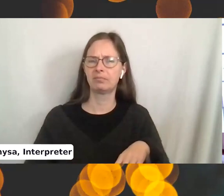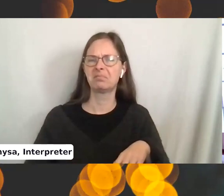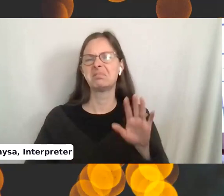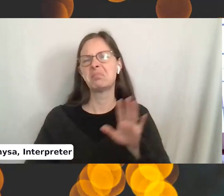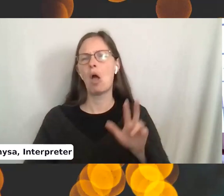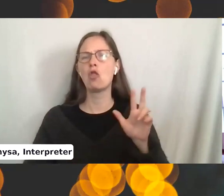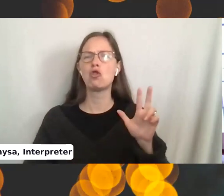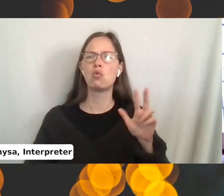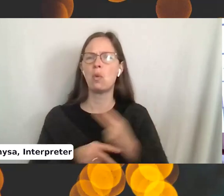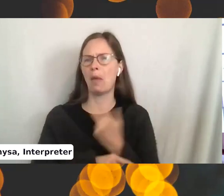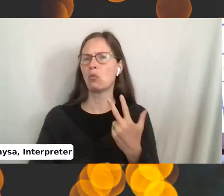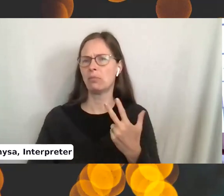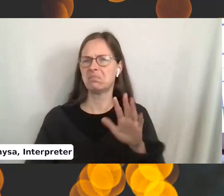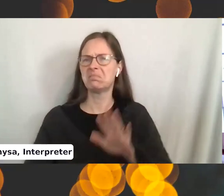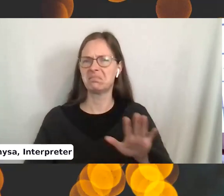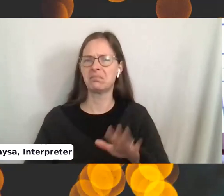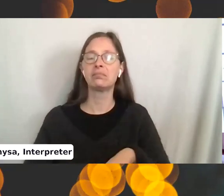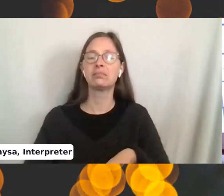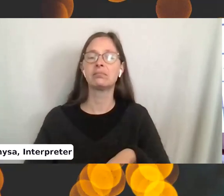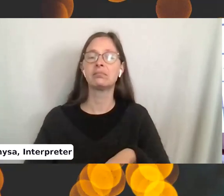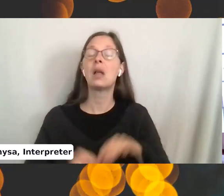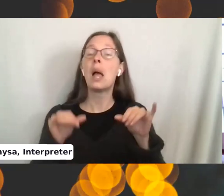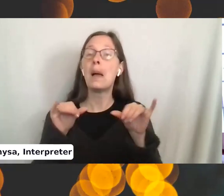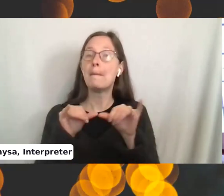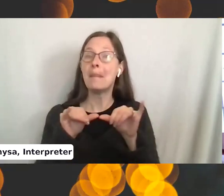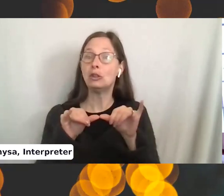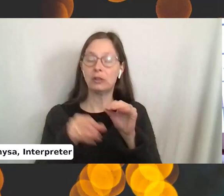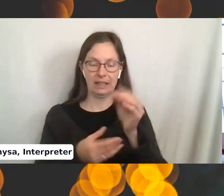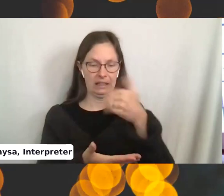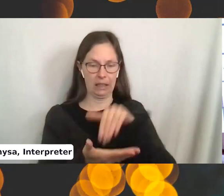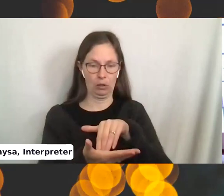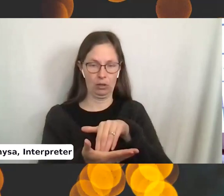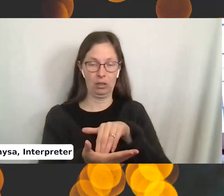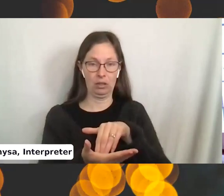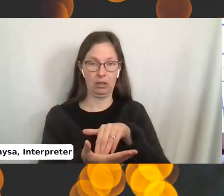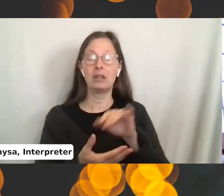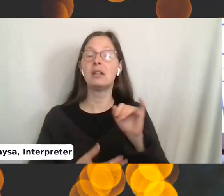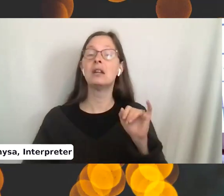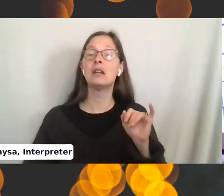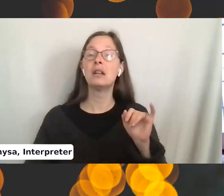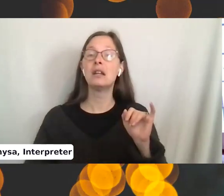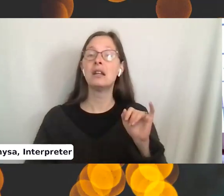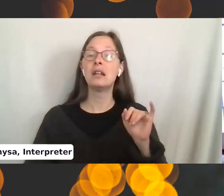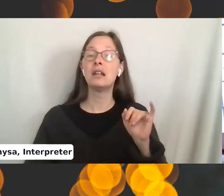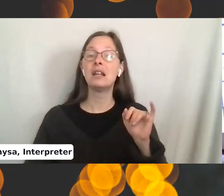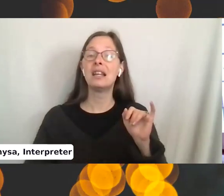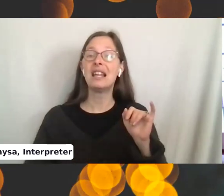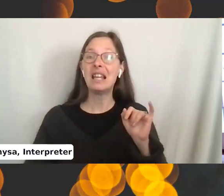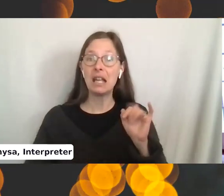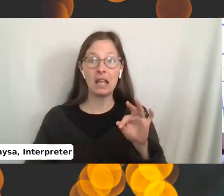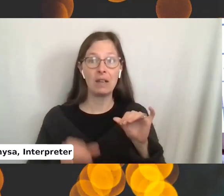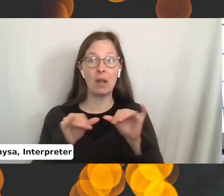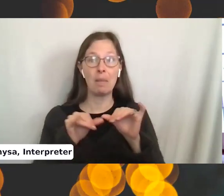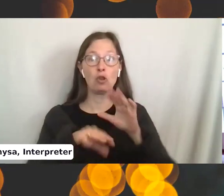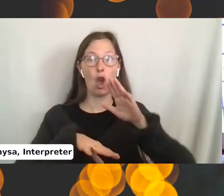inches. Then you would measure the center because if it's on the needle and you measure it, it can be pulled